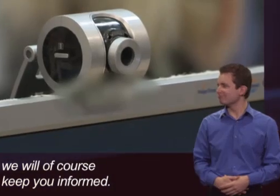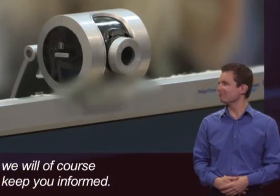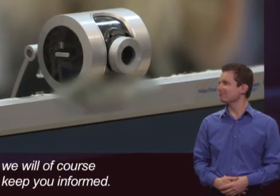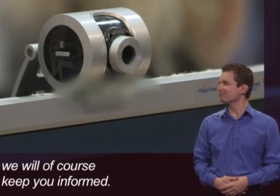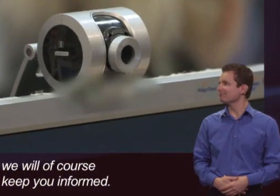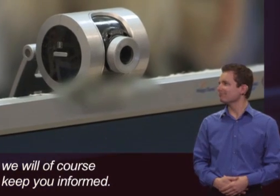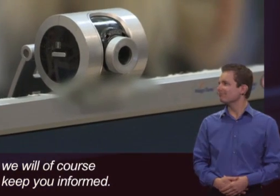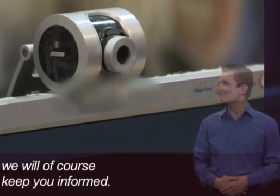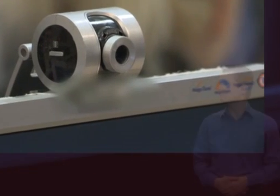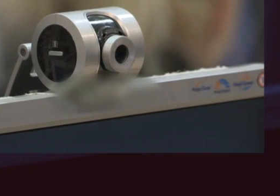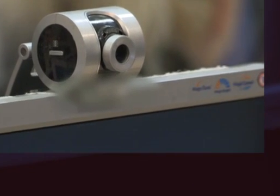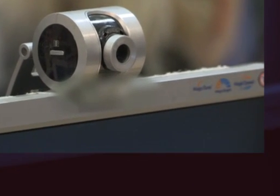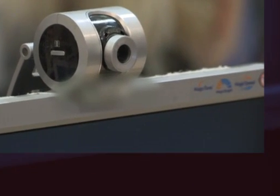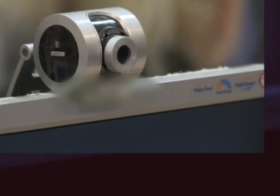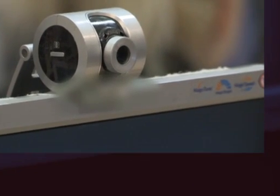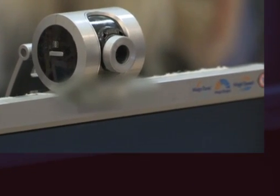keep you informed.